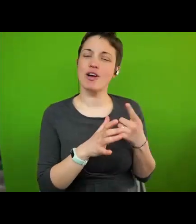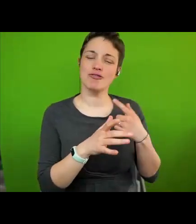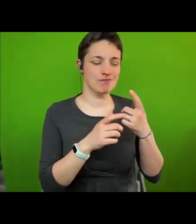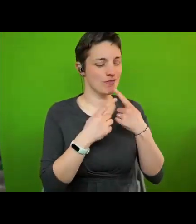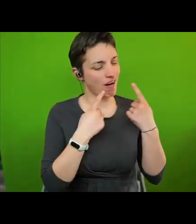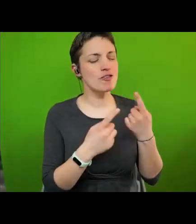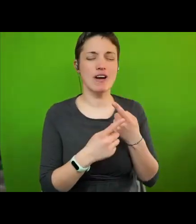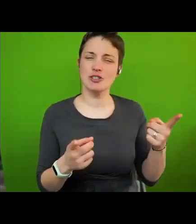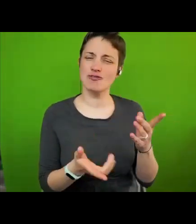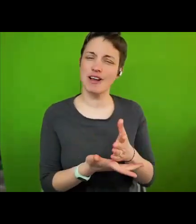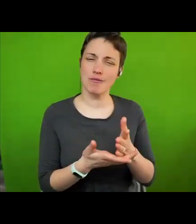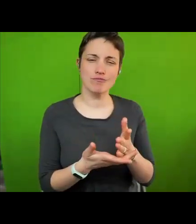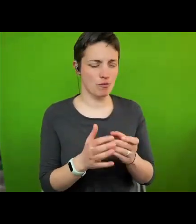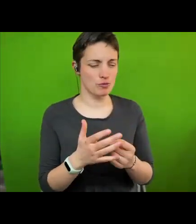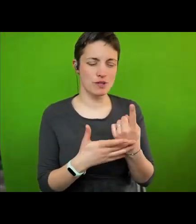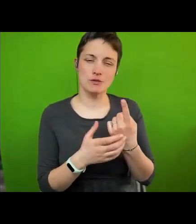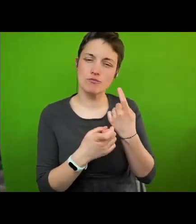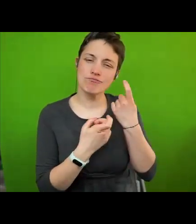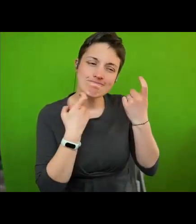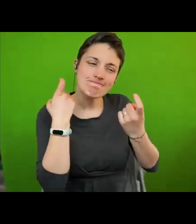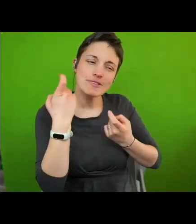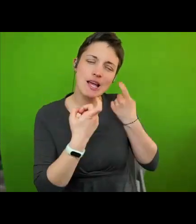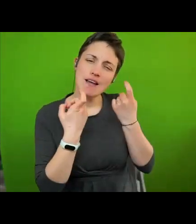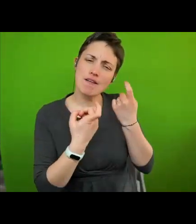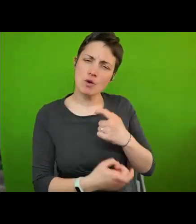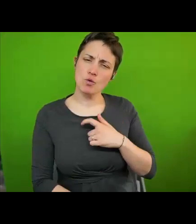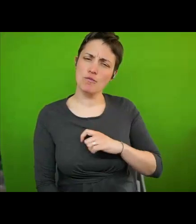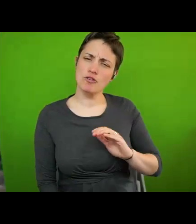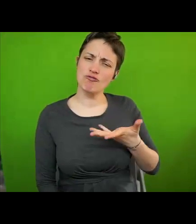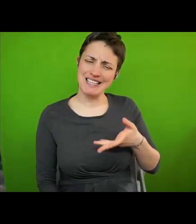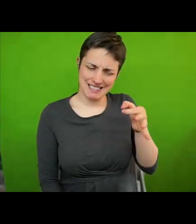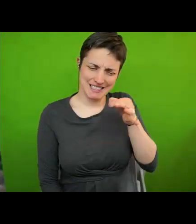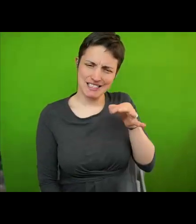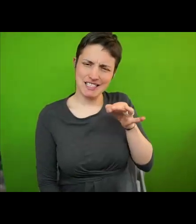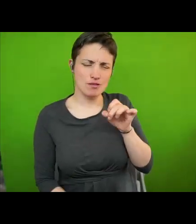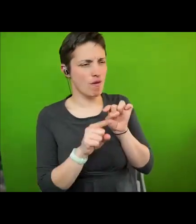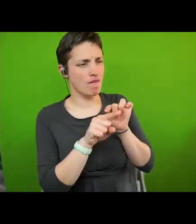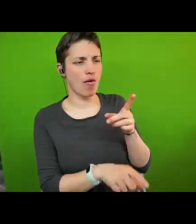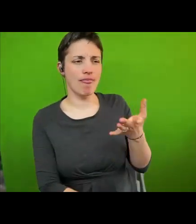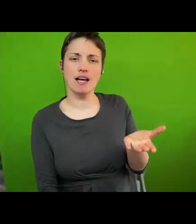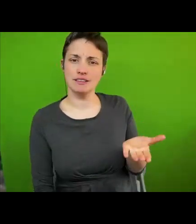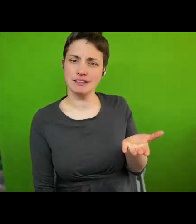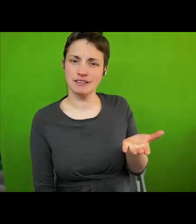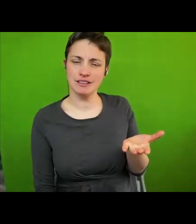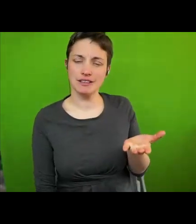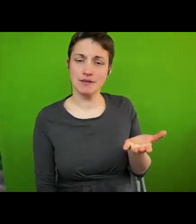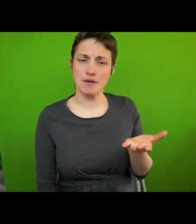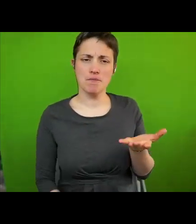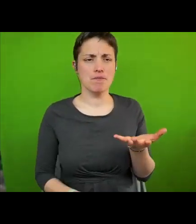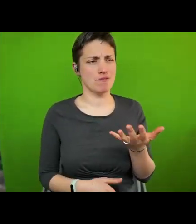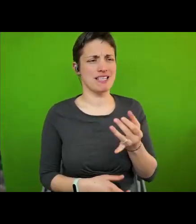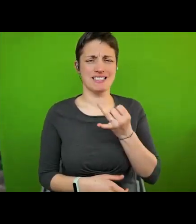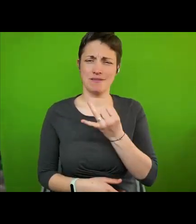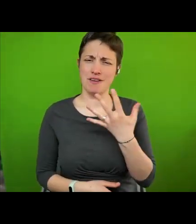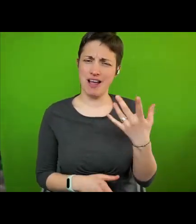of all that we do. Because, as you may well know it was Eleanor Roosevelt. to reassess whether human rights cities live up to that claim more than three centuries more than three quarters of a